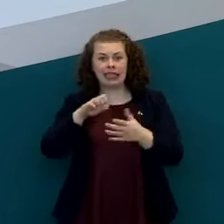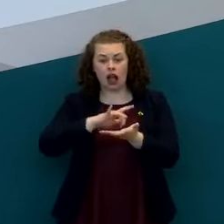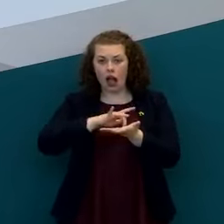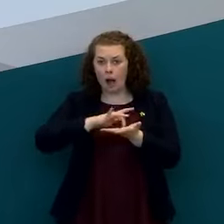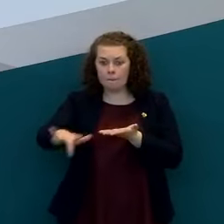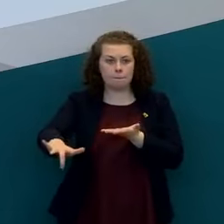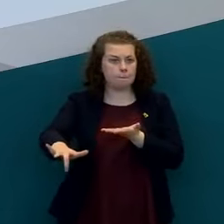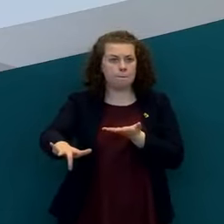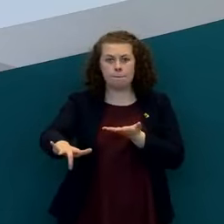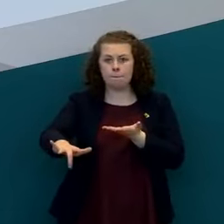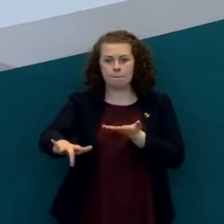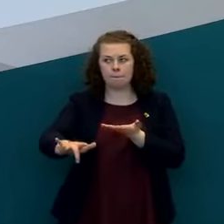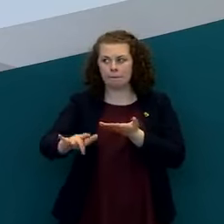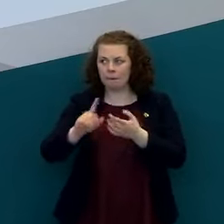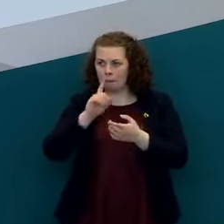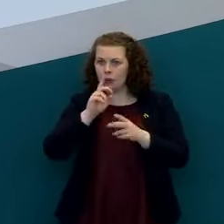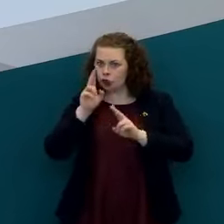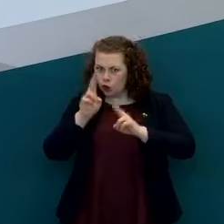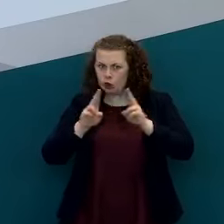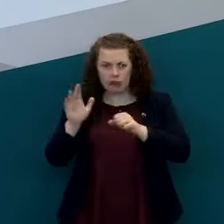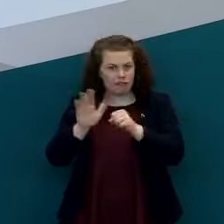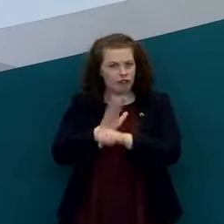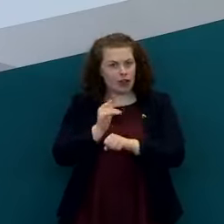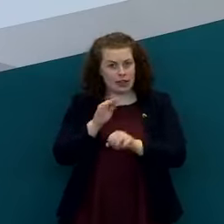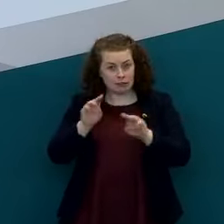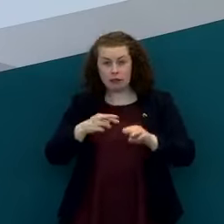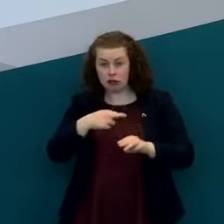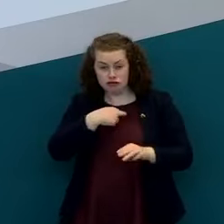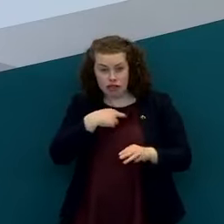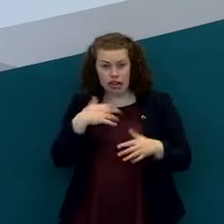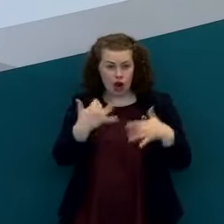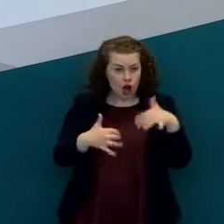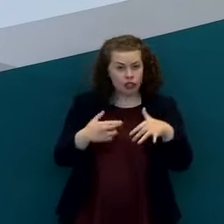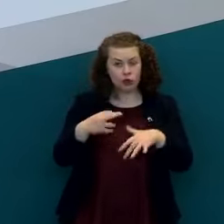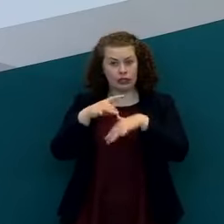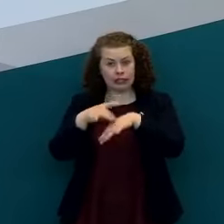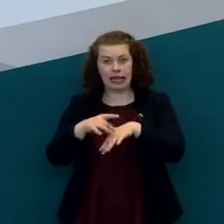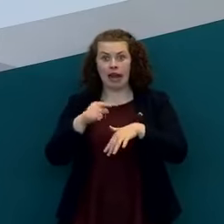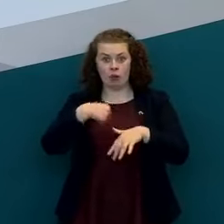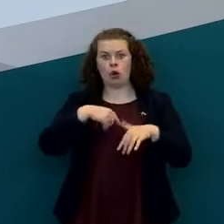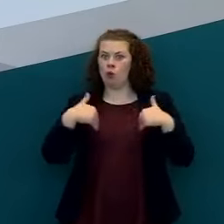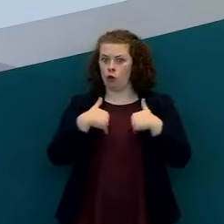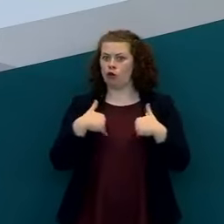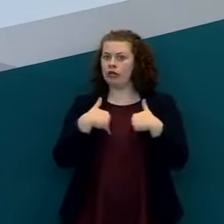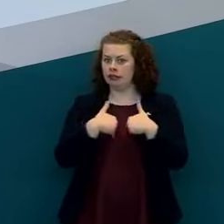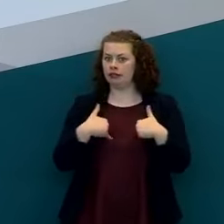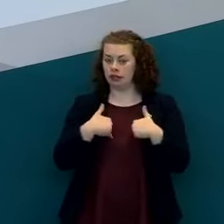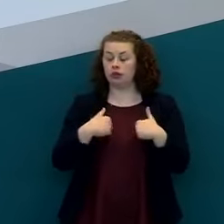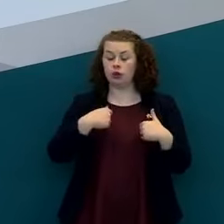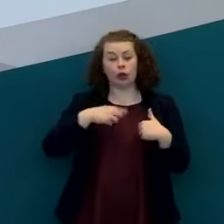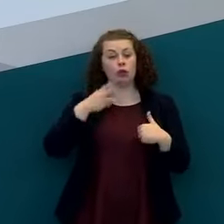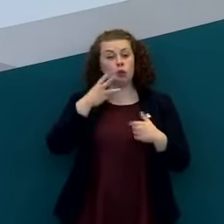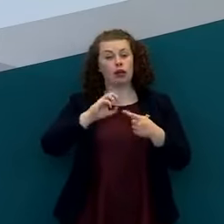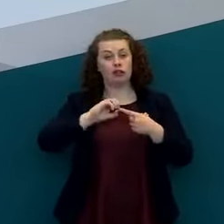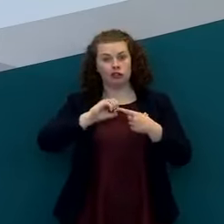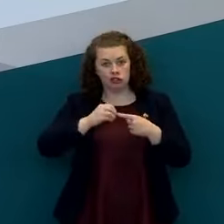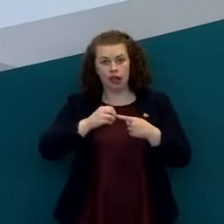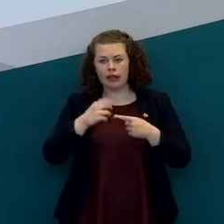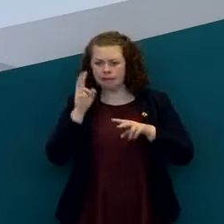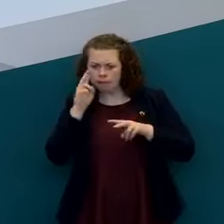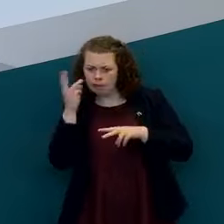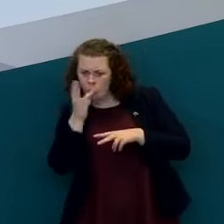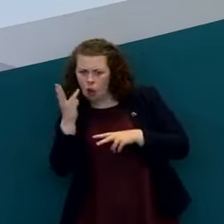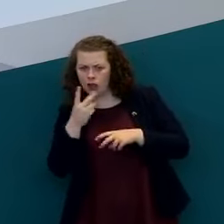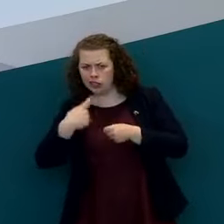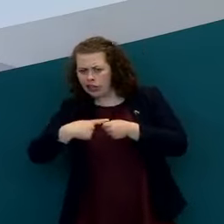times you'd expect to see nothing other than full waiting rooms and that's a concern to us so that's one of the things we'll we'll track from a health system point